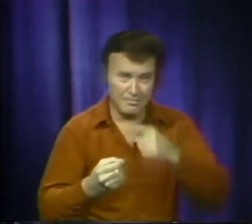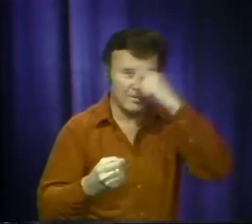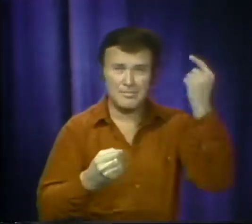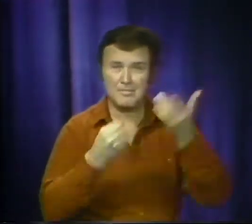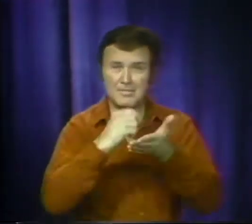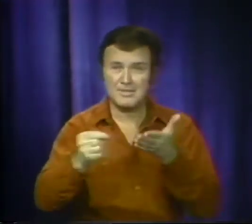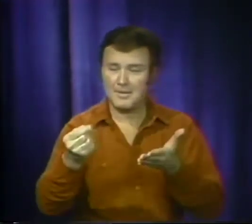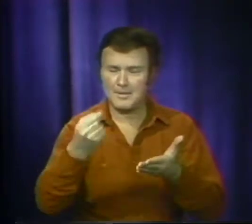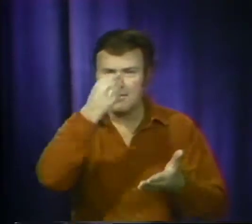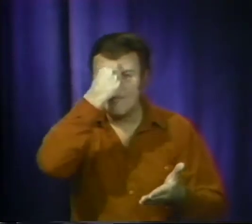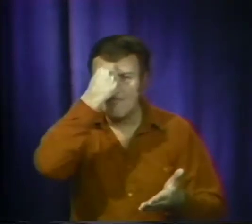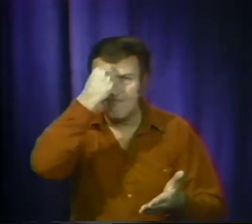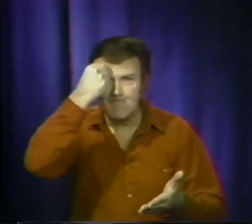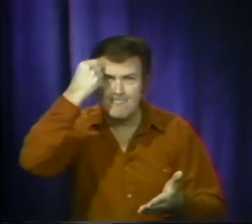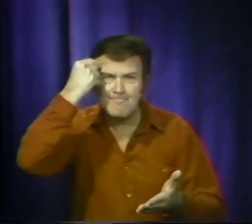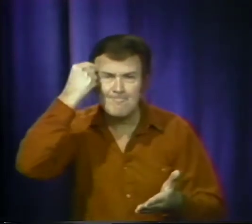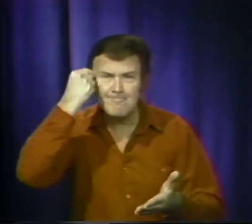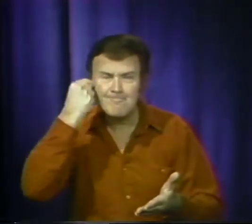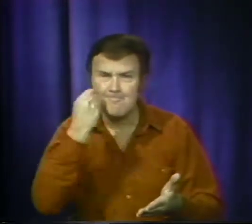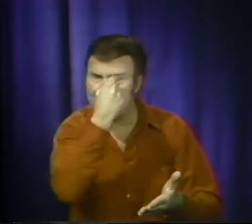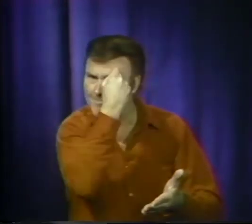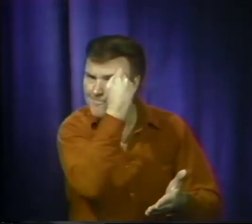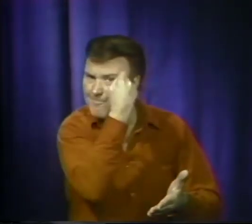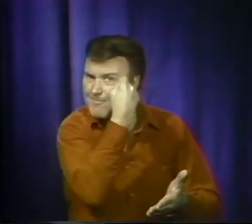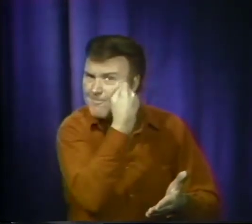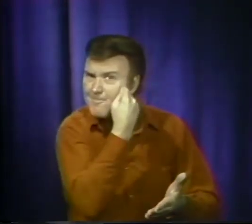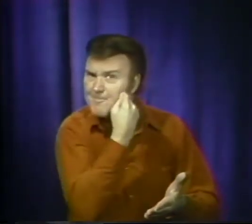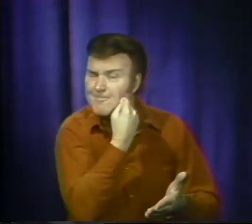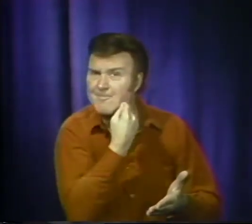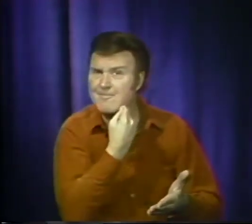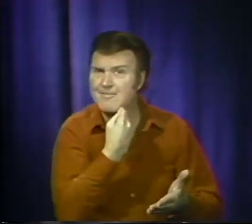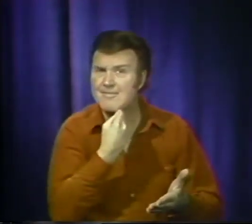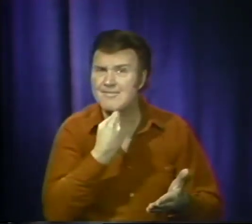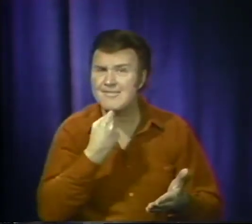I picked up the black pencil and outlined it around my face,